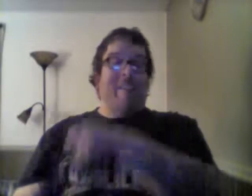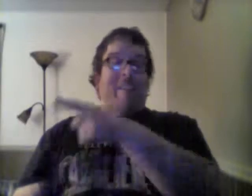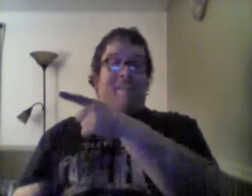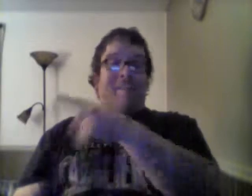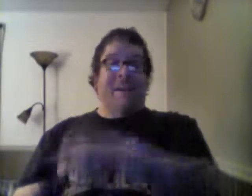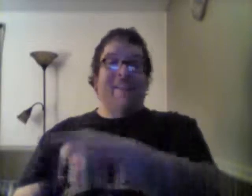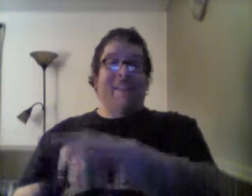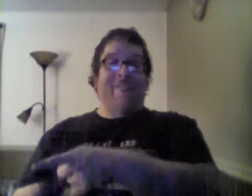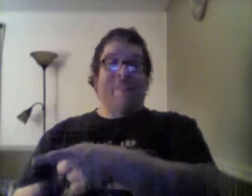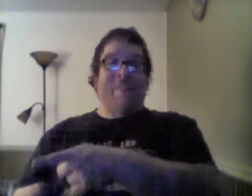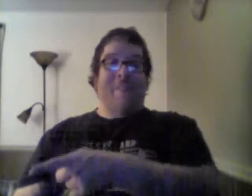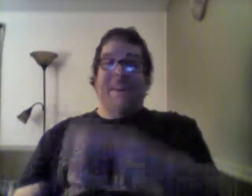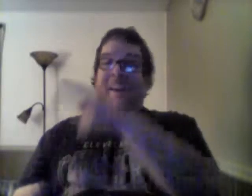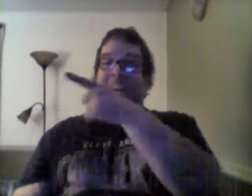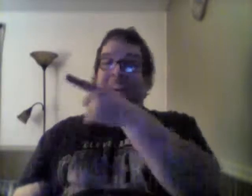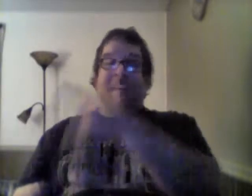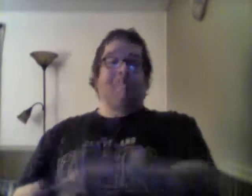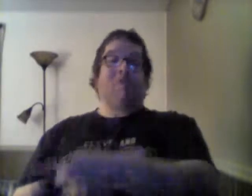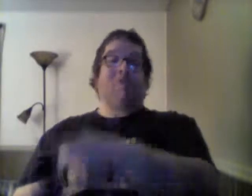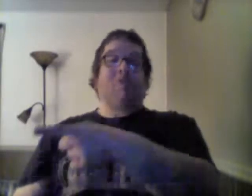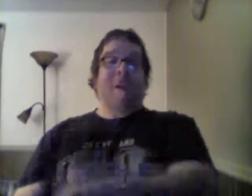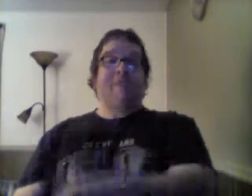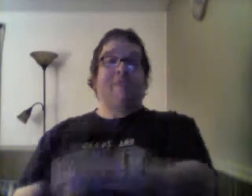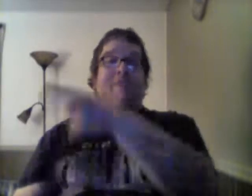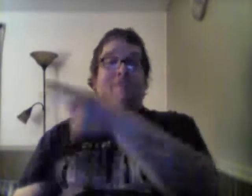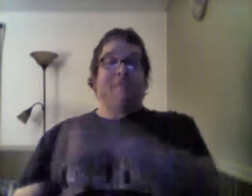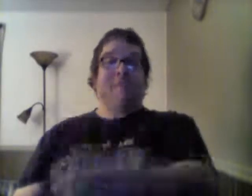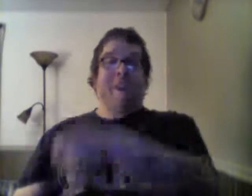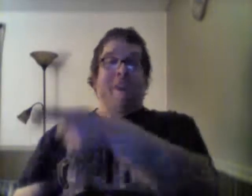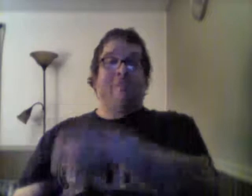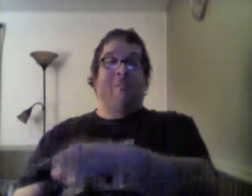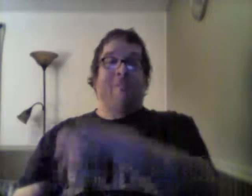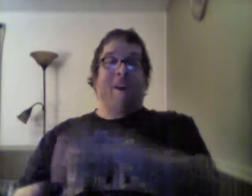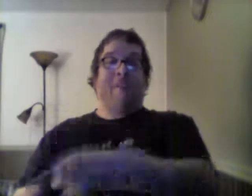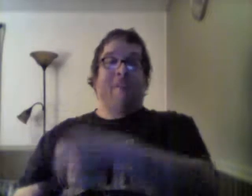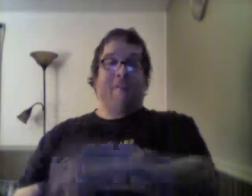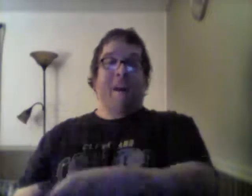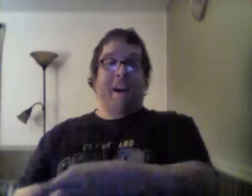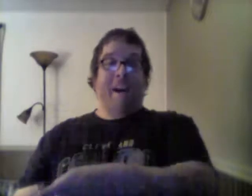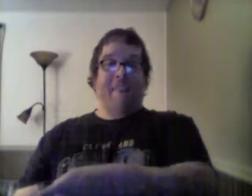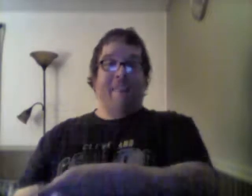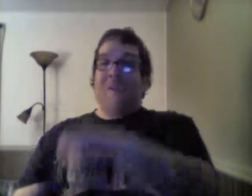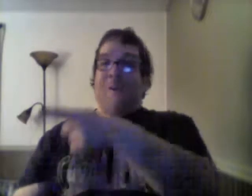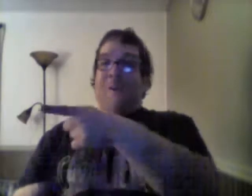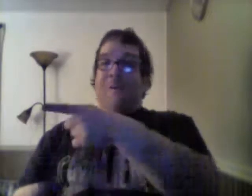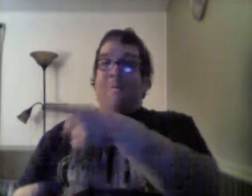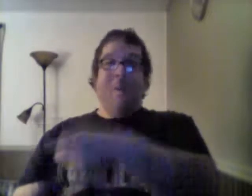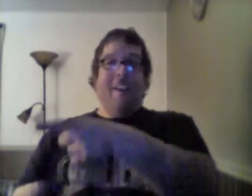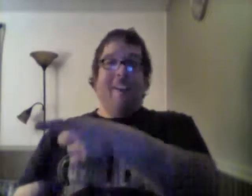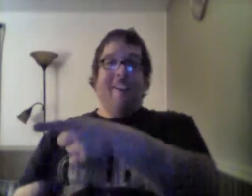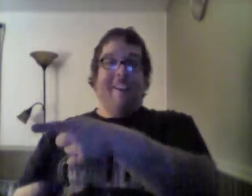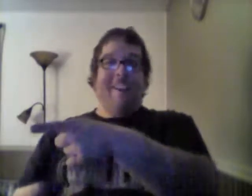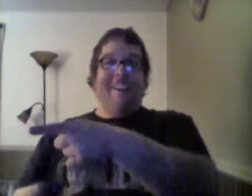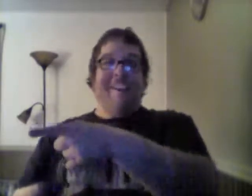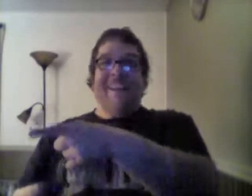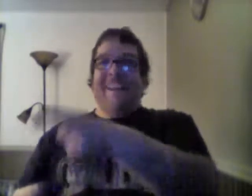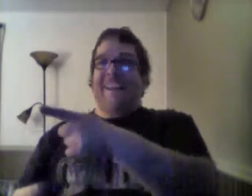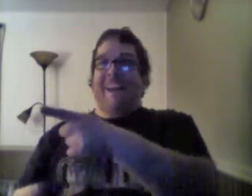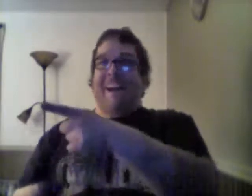name does not sound familiar. He was Trevor from Grand Theft Auto V. What?! Like, I